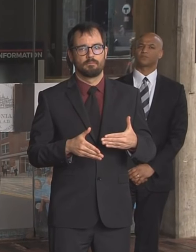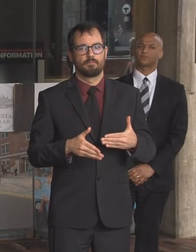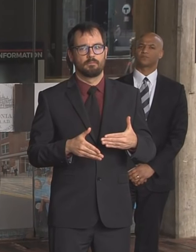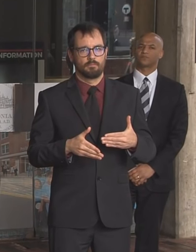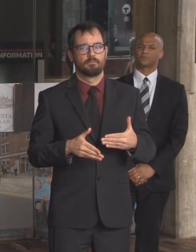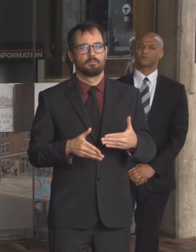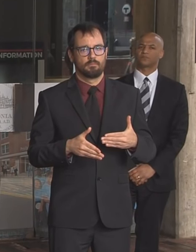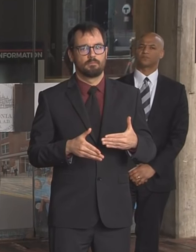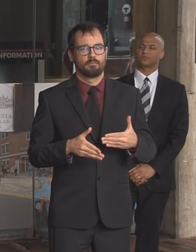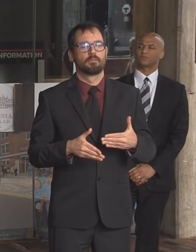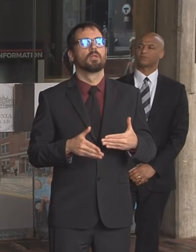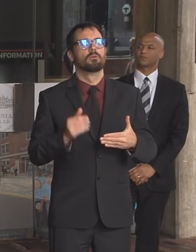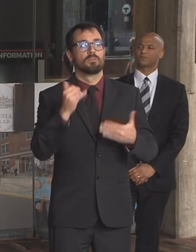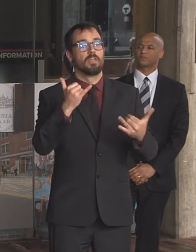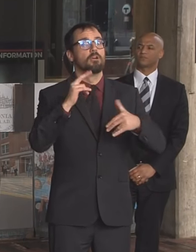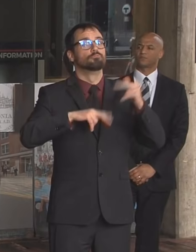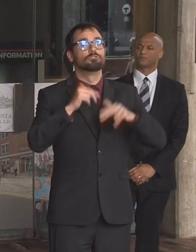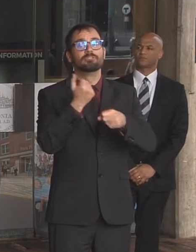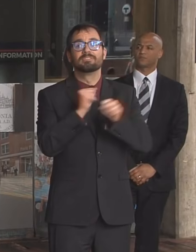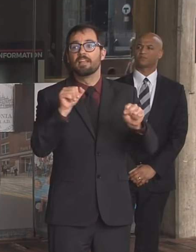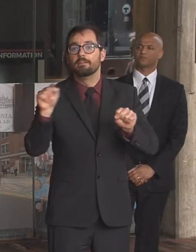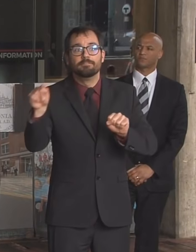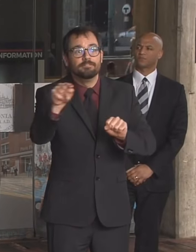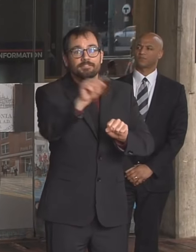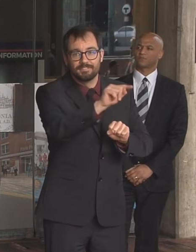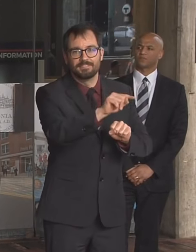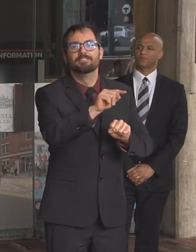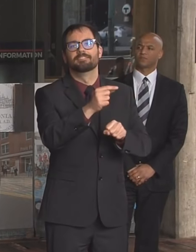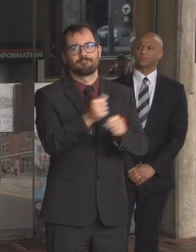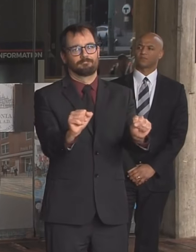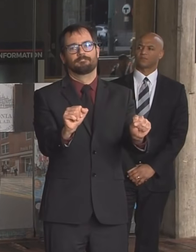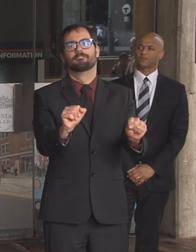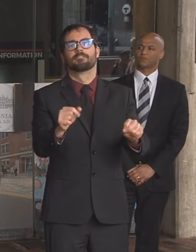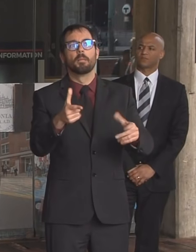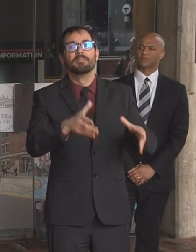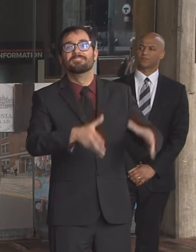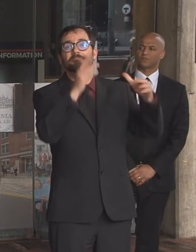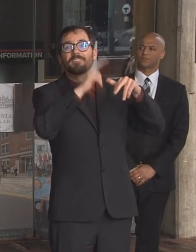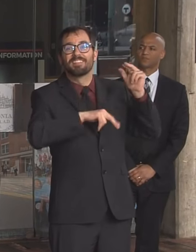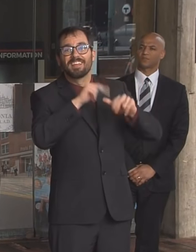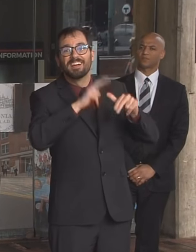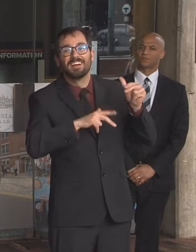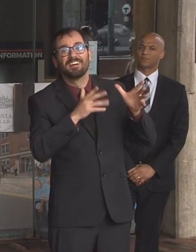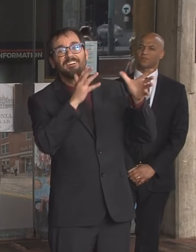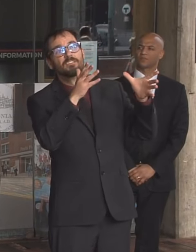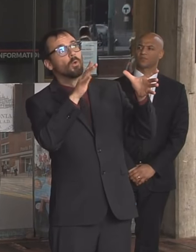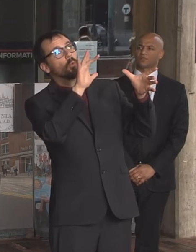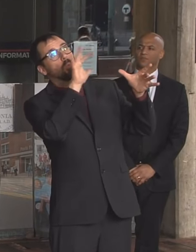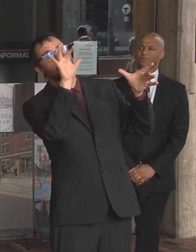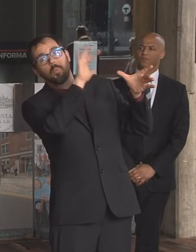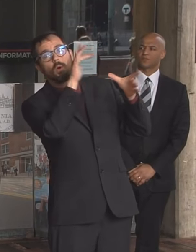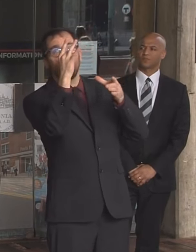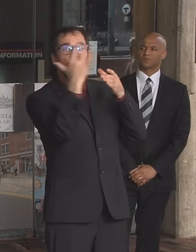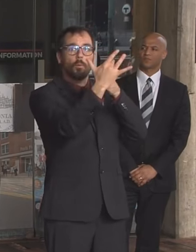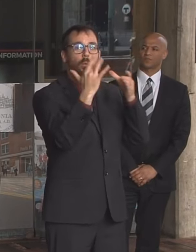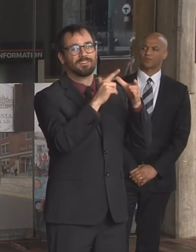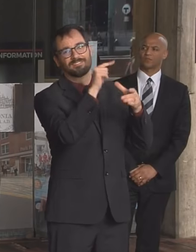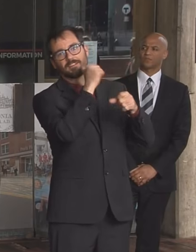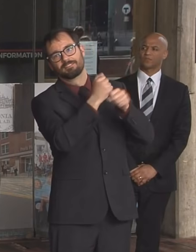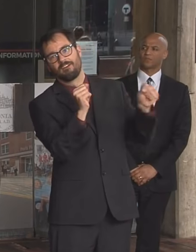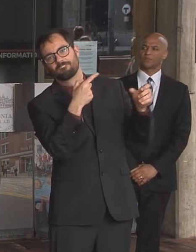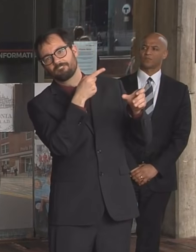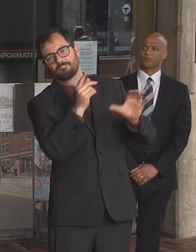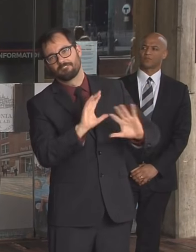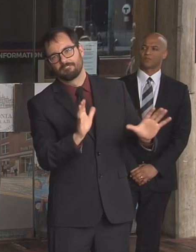this any safety that needs to be done what i mean by that is on tall buildings if they're open at the top making sure that everything in that building is is basically